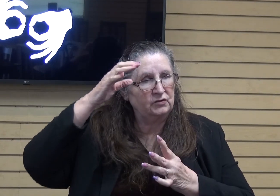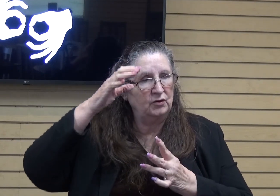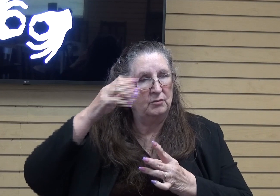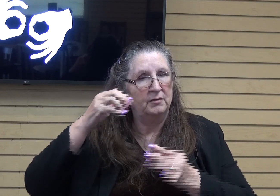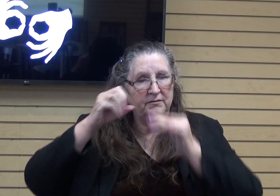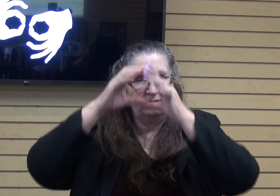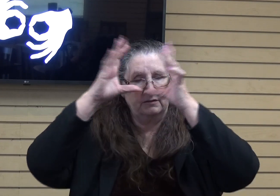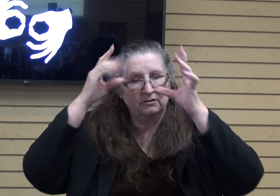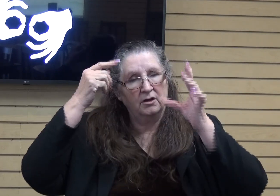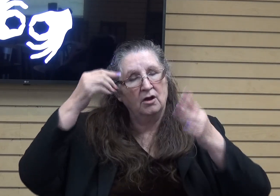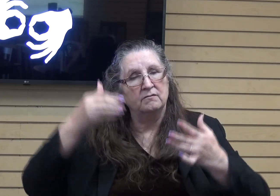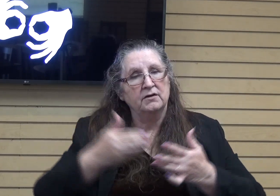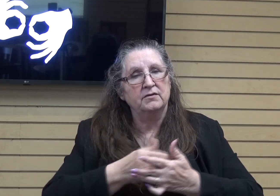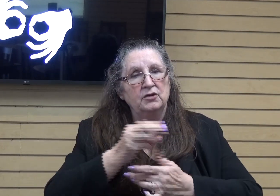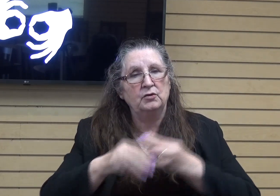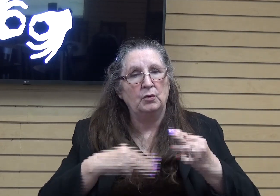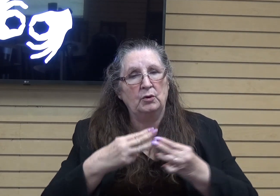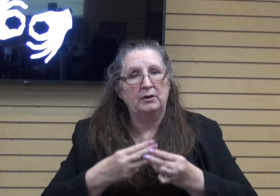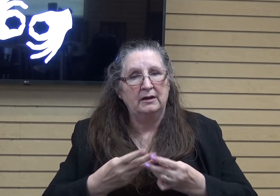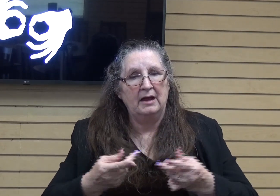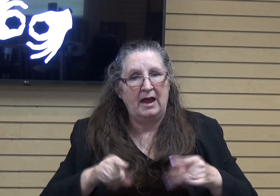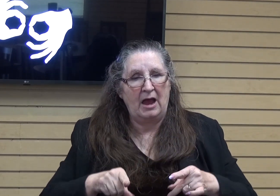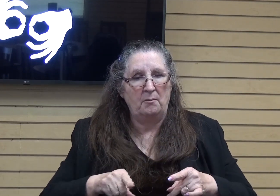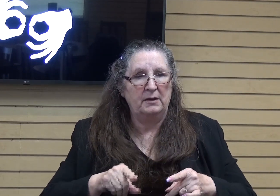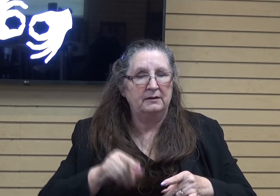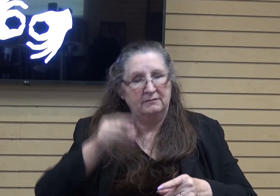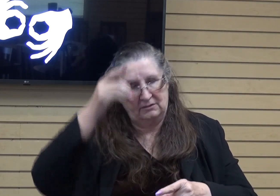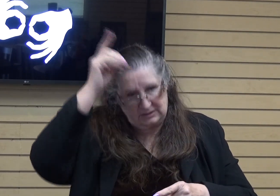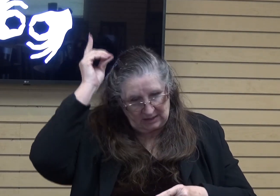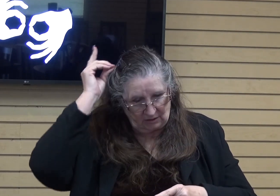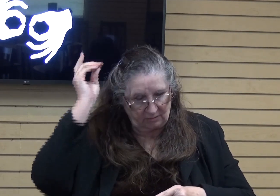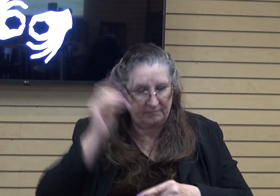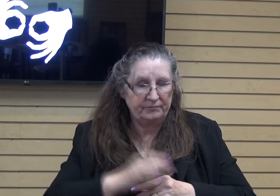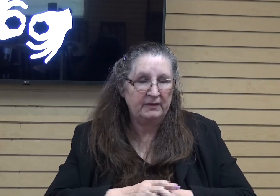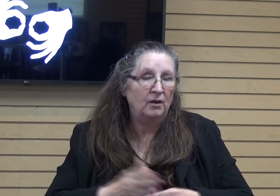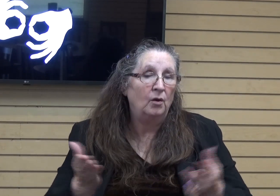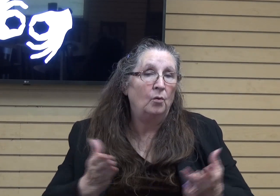for the new world had come to Daniel's doorstep. And what did Daniel do?